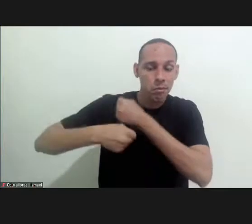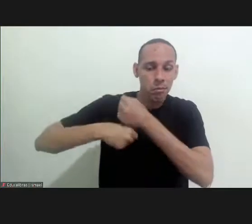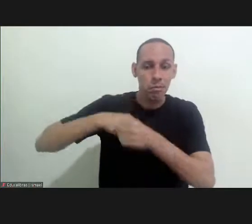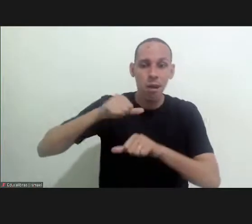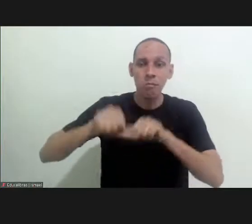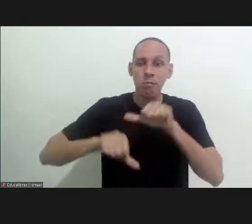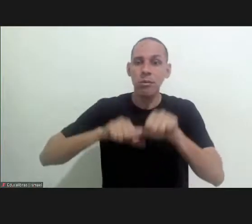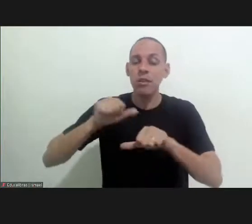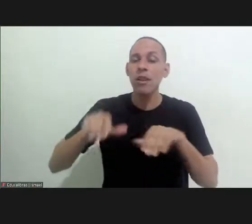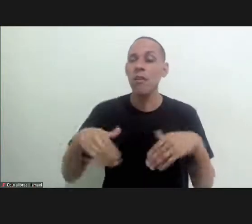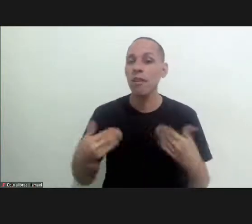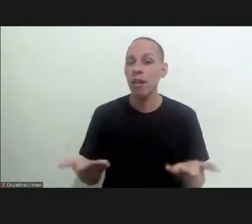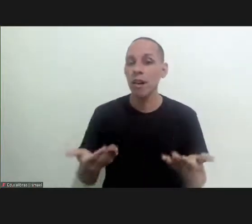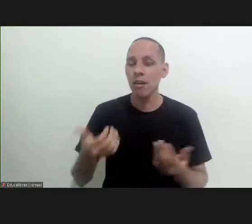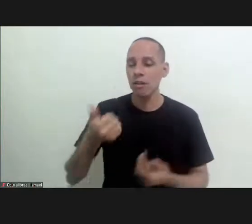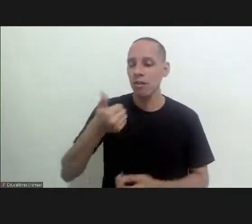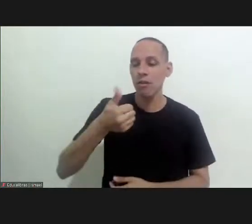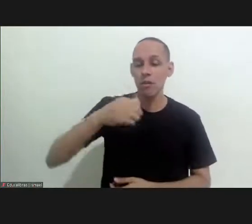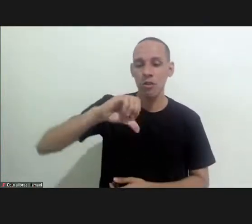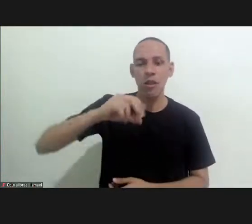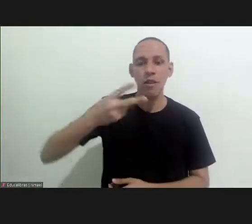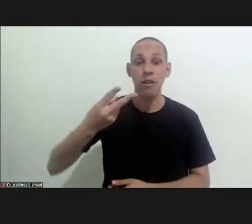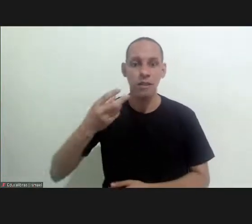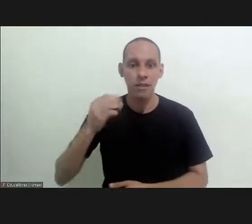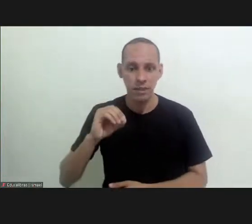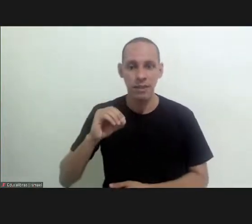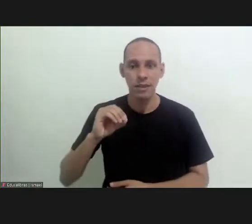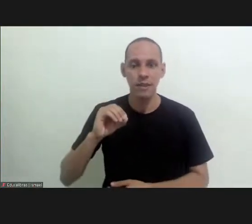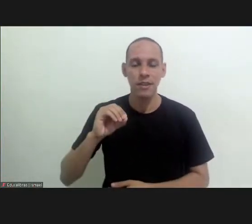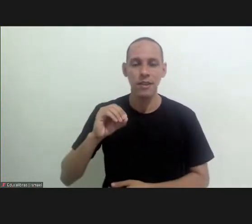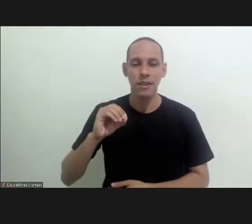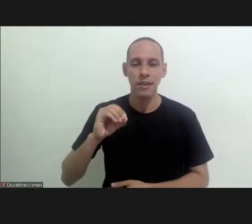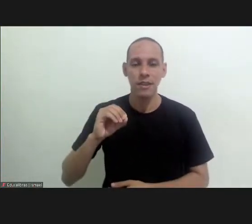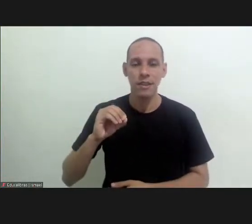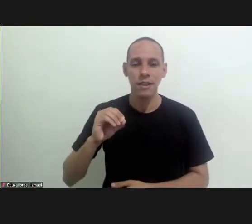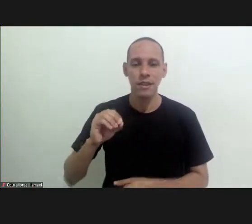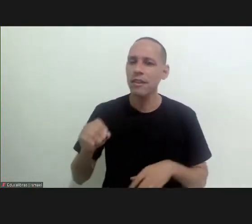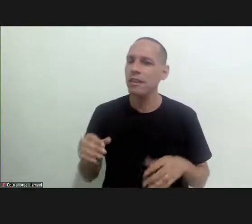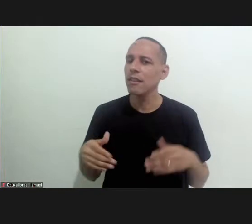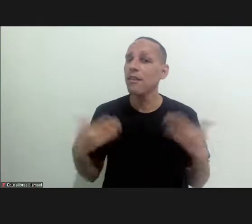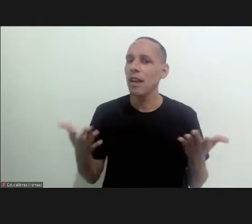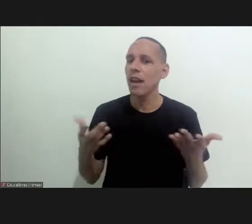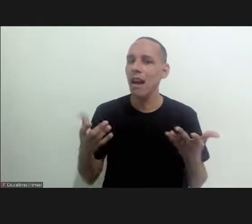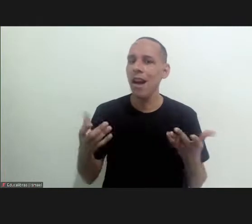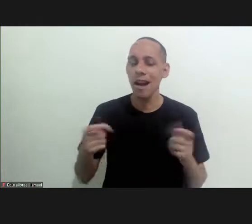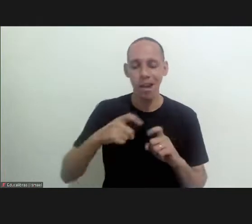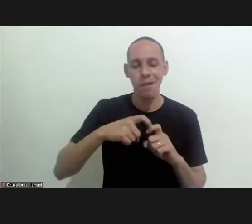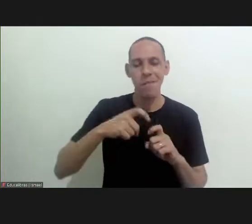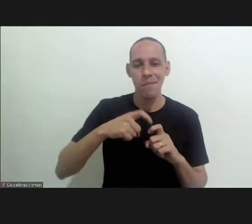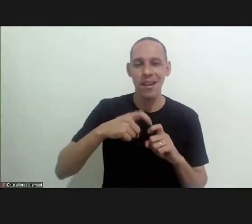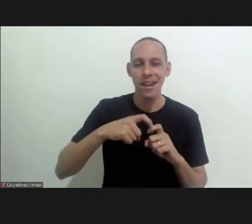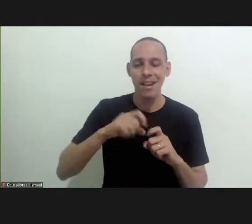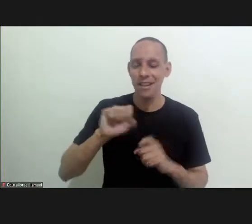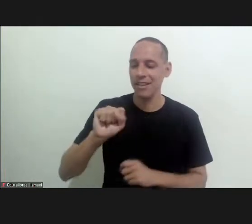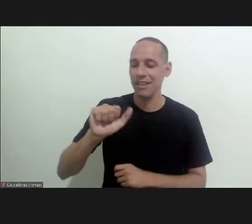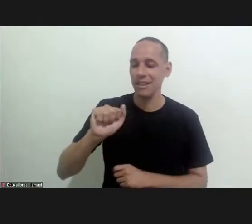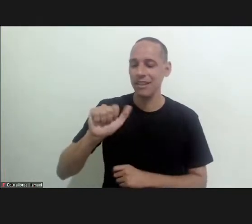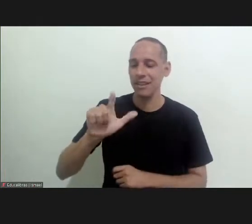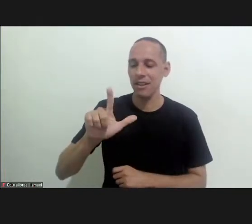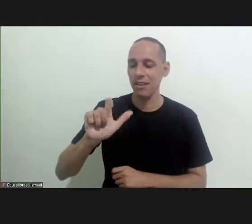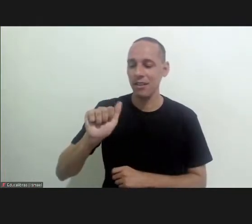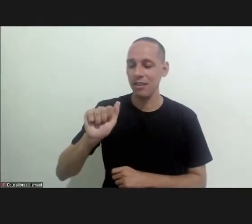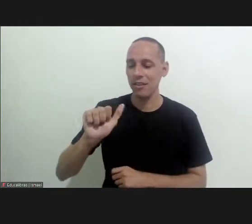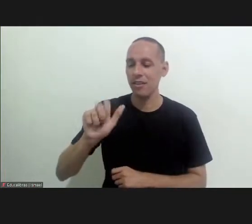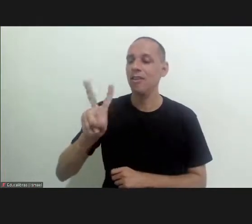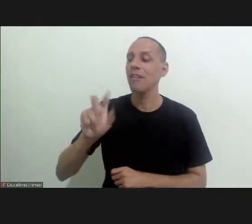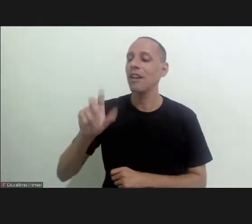change or change starts to change at the end of 1920 when a brazilian uh sorry